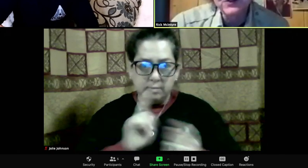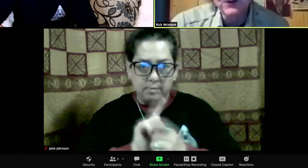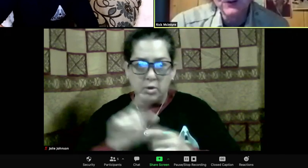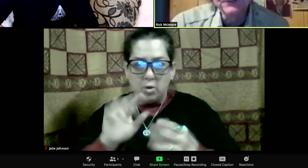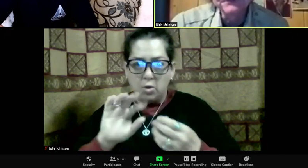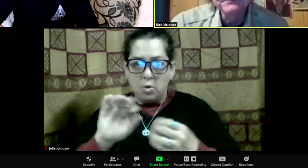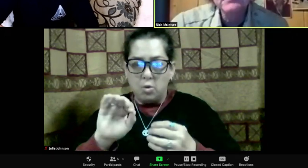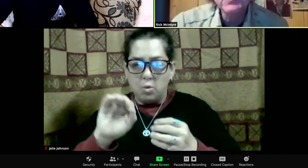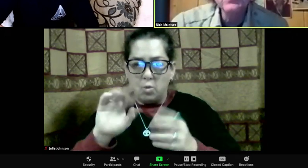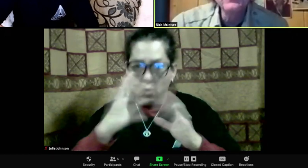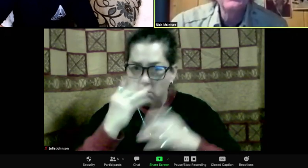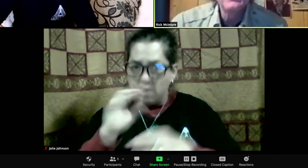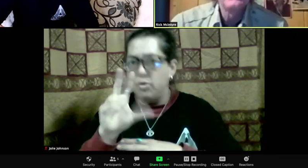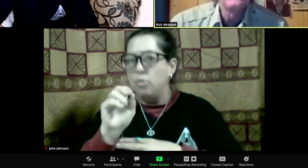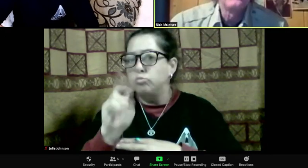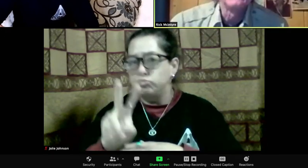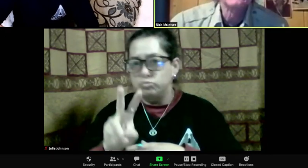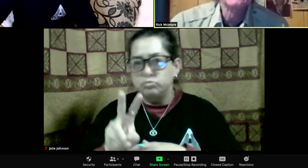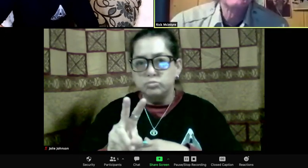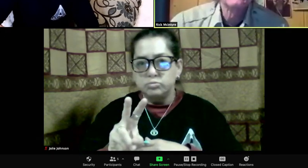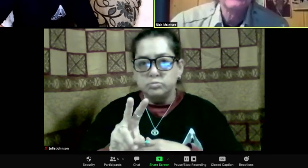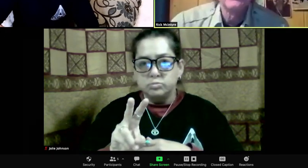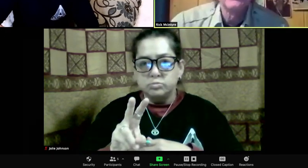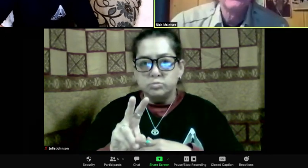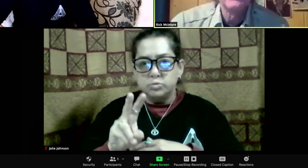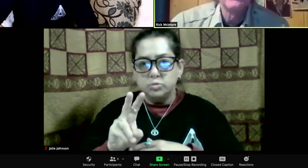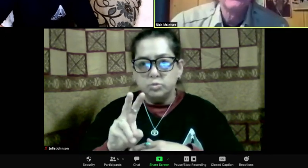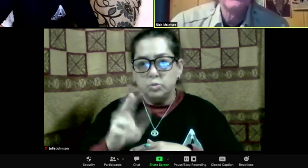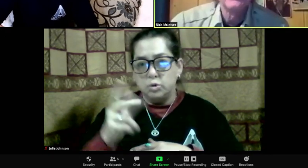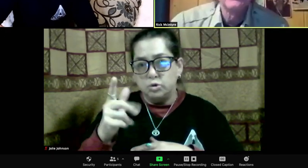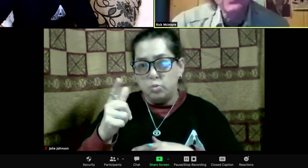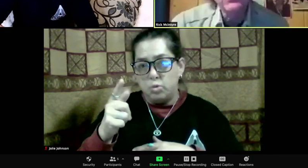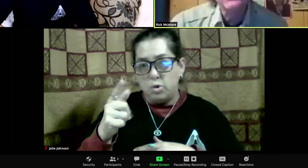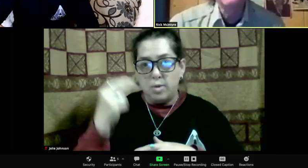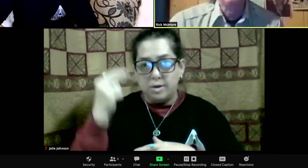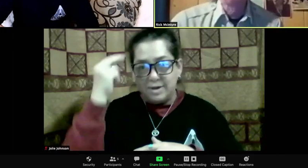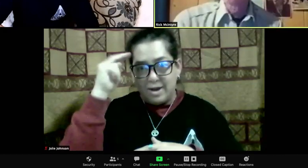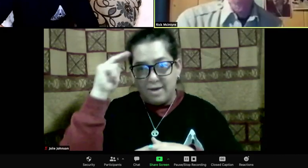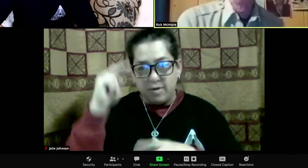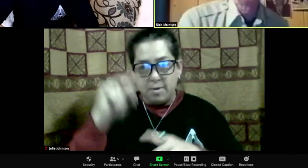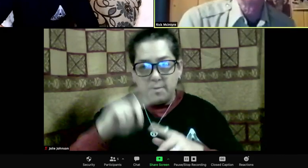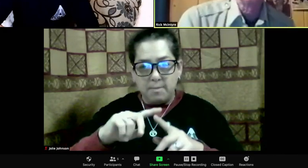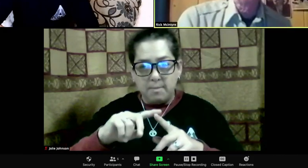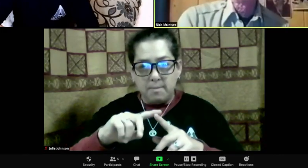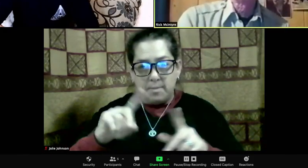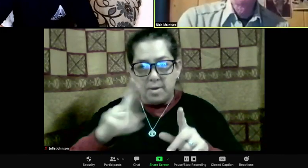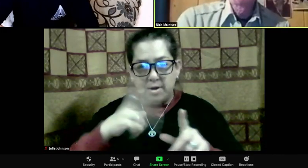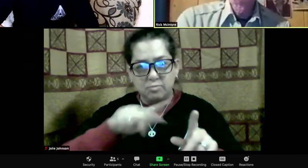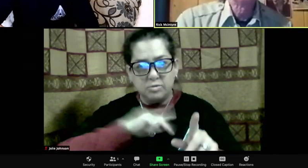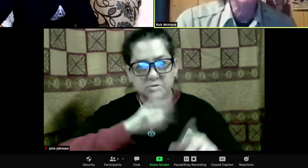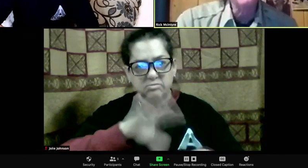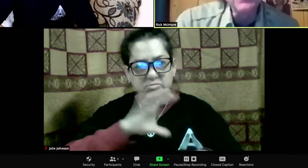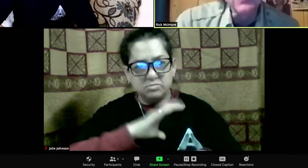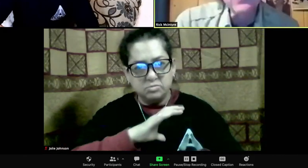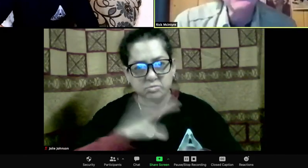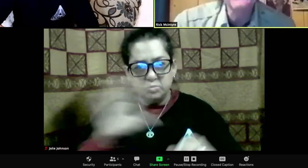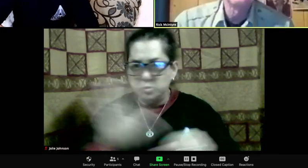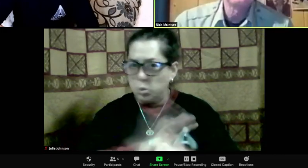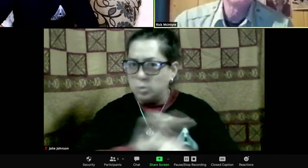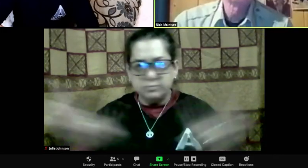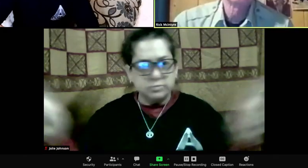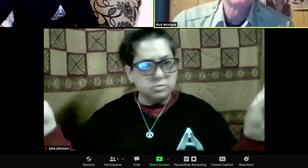book is actually going to be the most popular of the three books because of the star player, the main character.